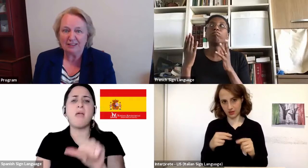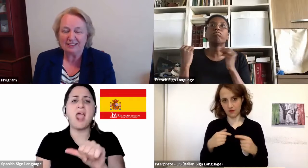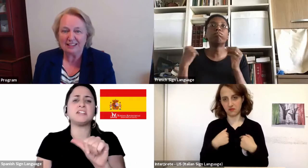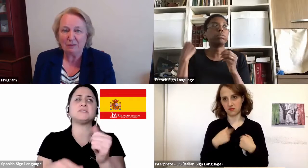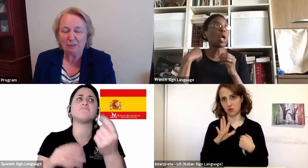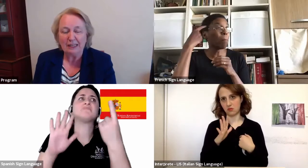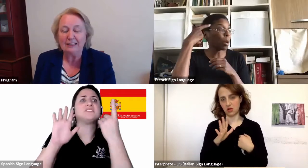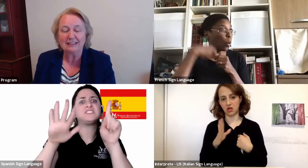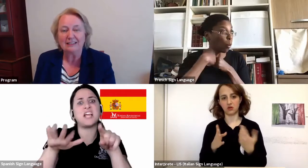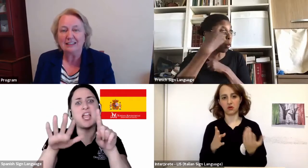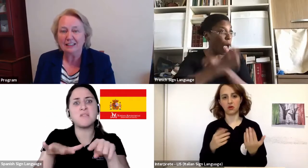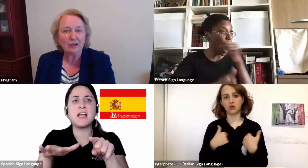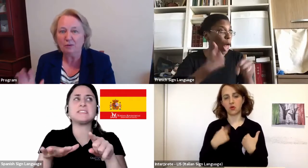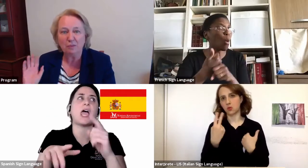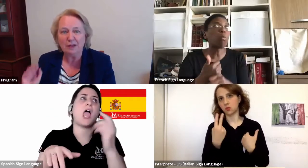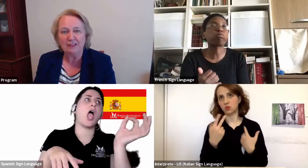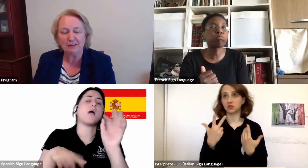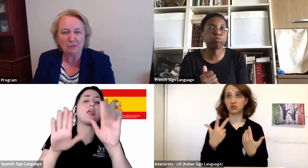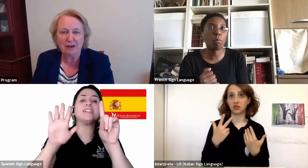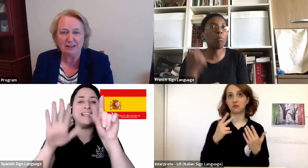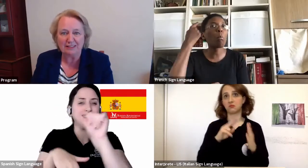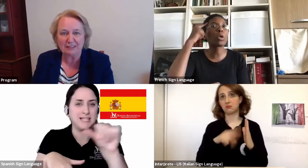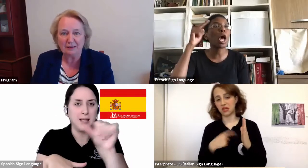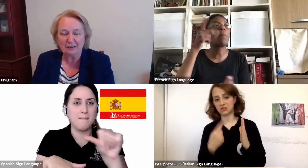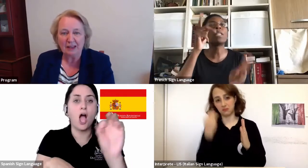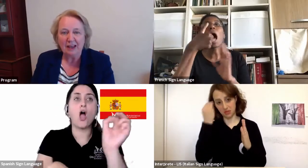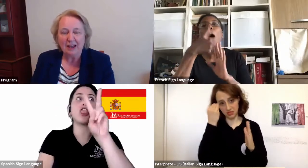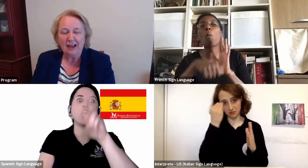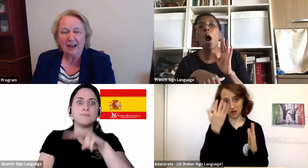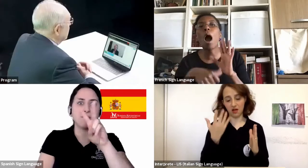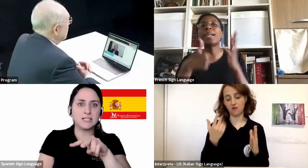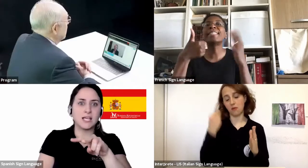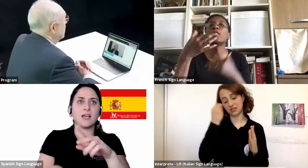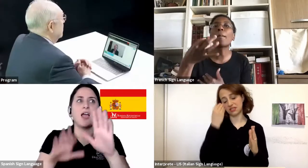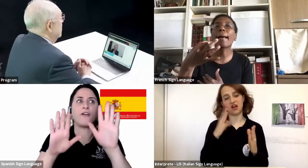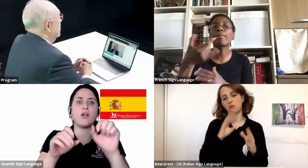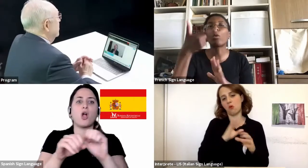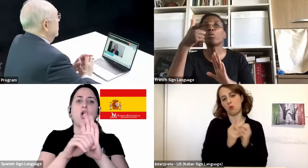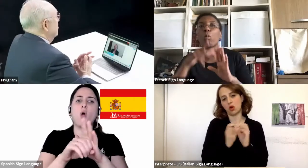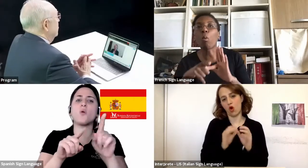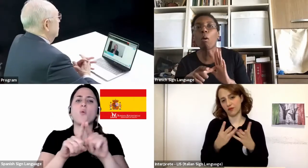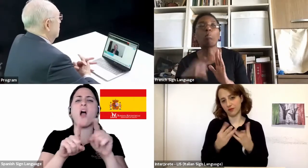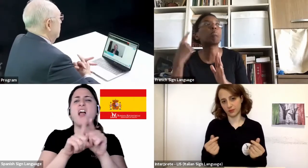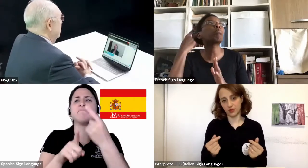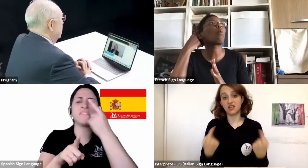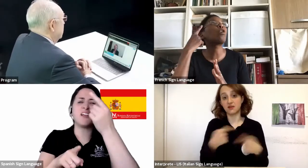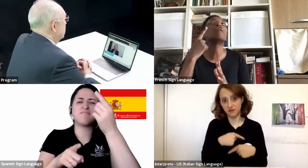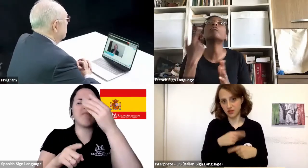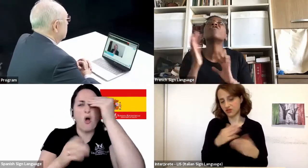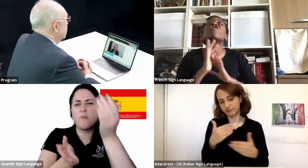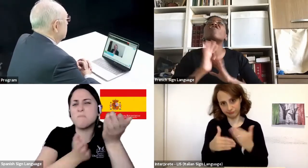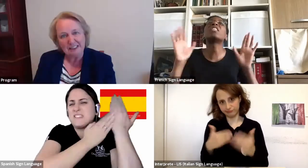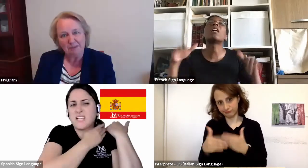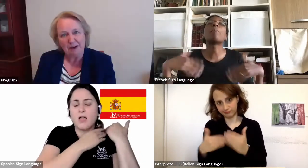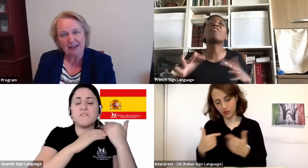two months, and that would be it. COVID would be a thing of the past. And so initially, lockdown and